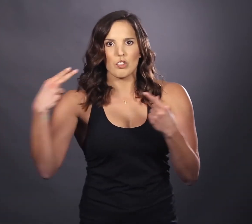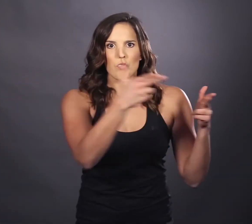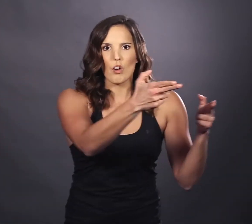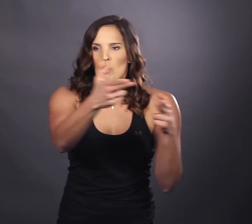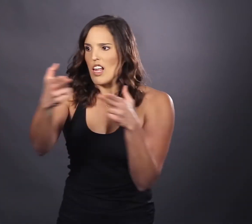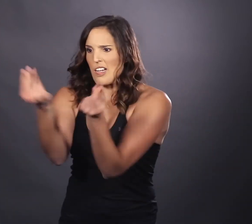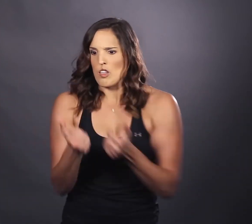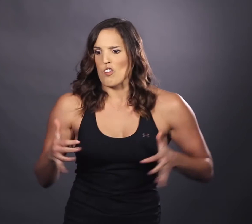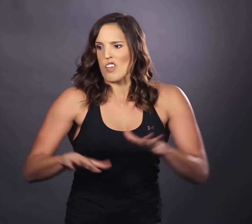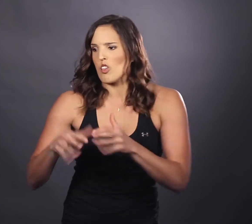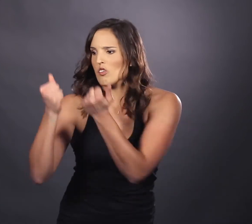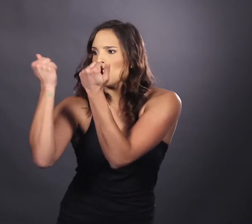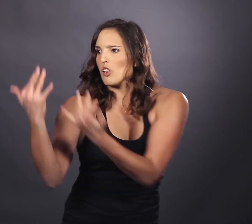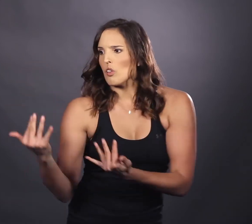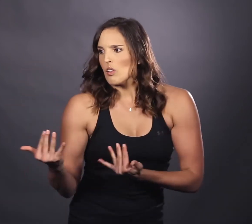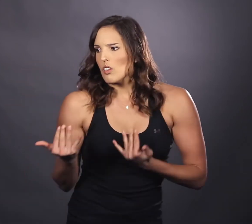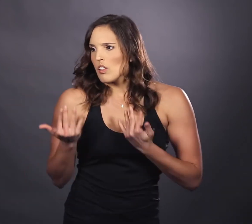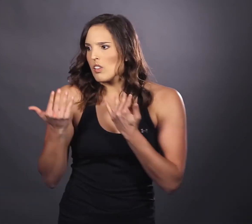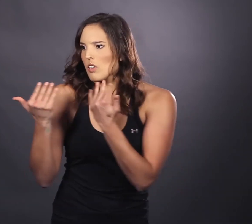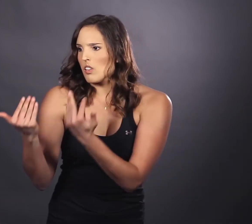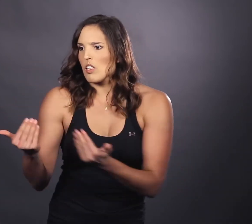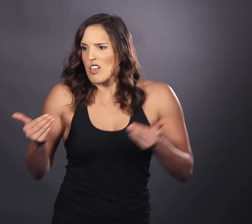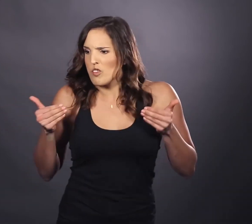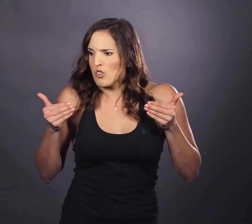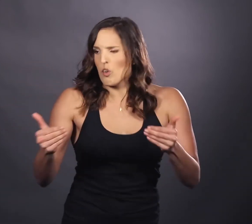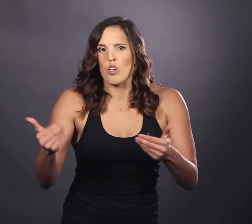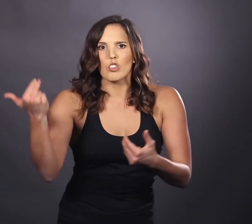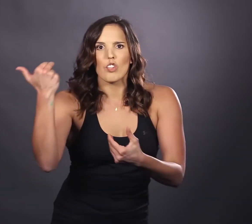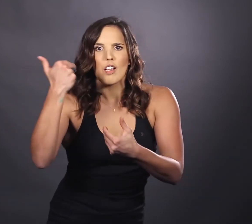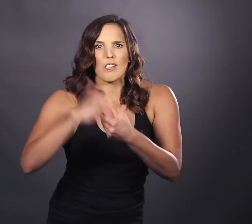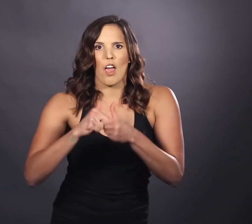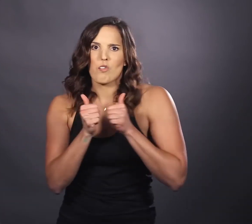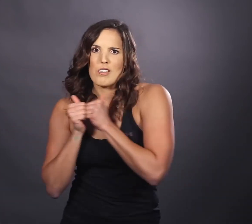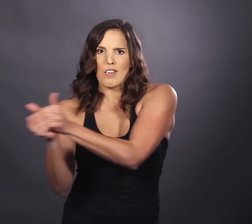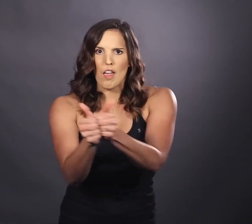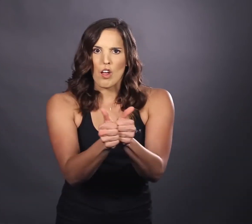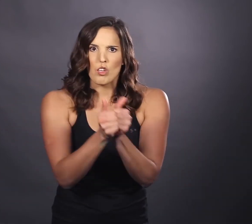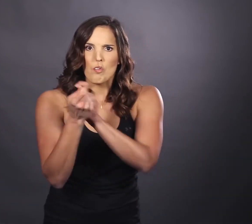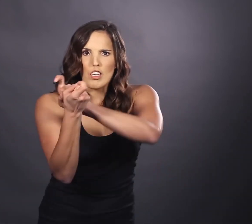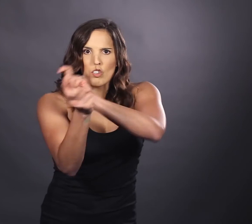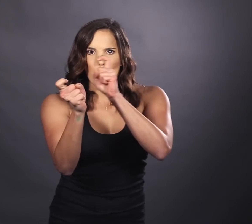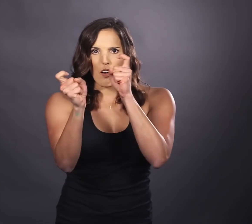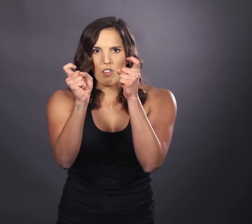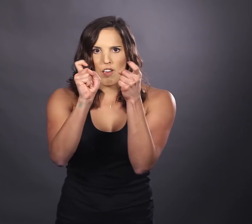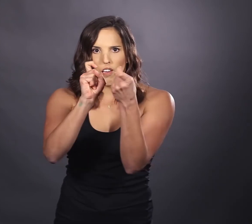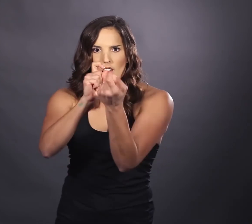Troops are waiting in the field for you If you join us right now, together we can turn the